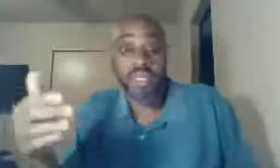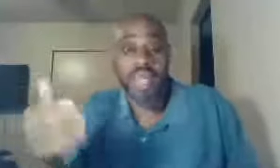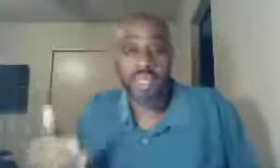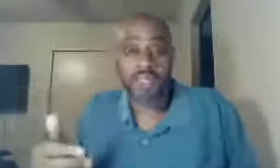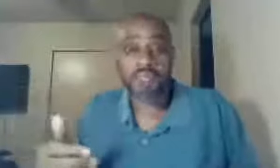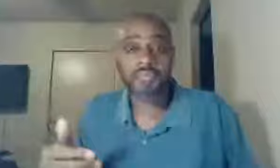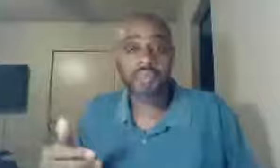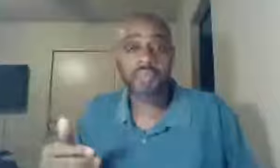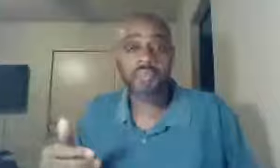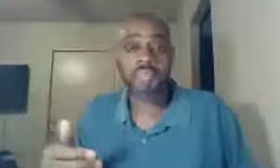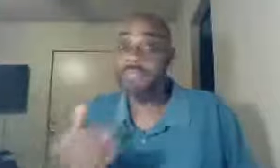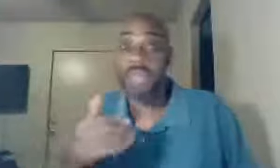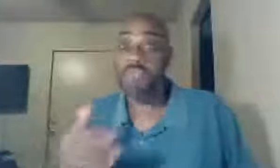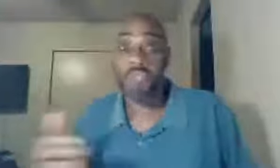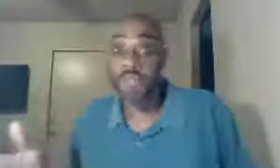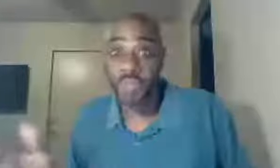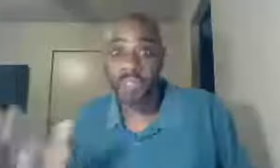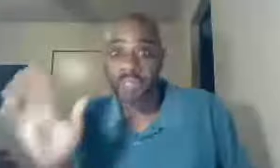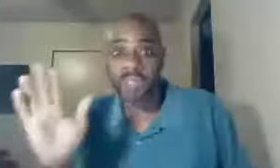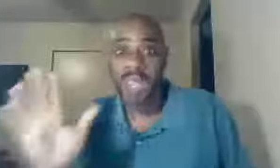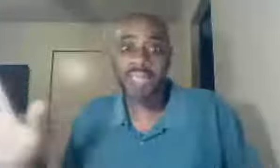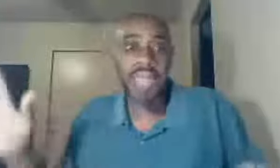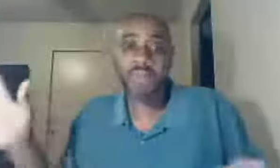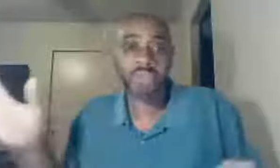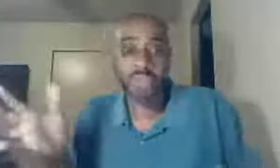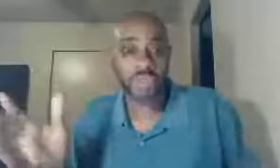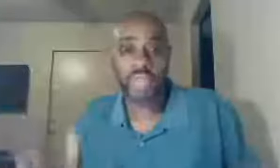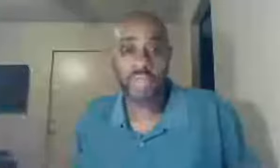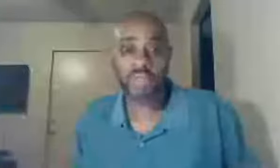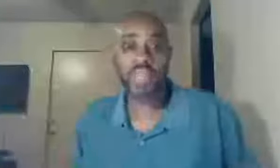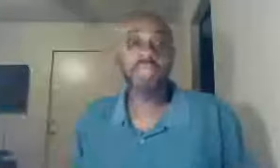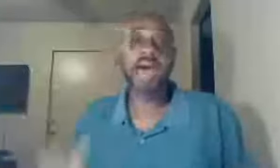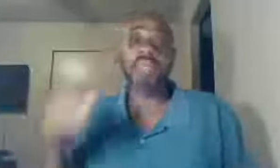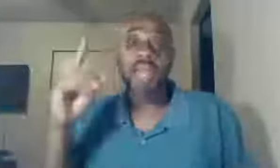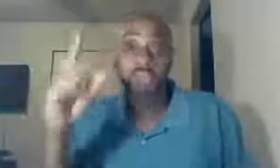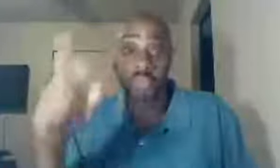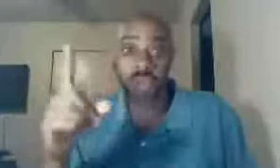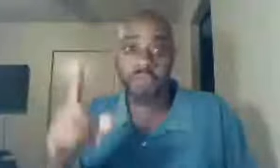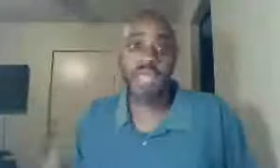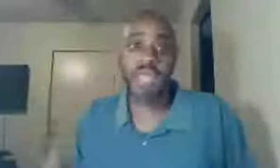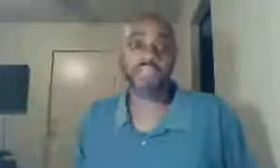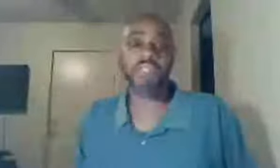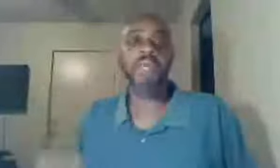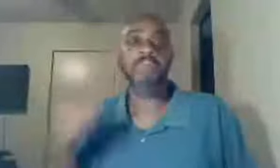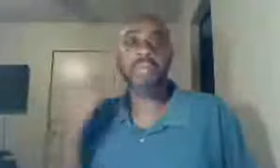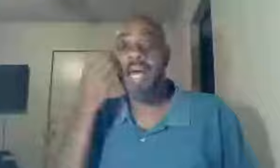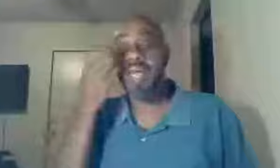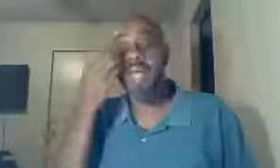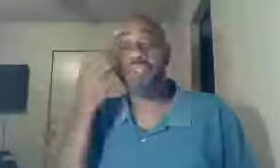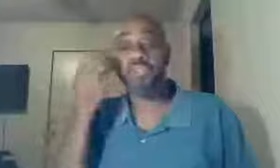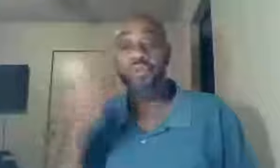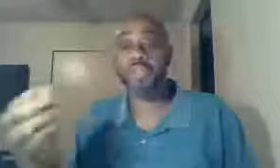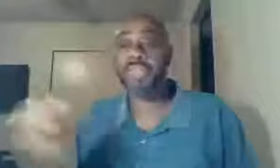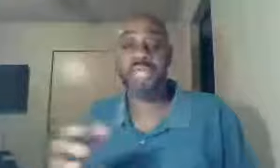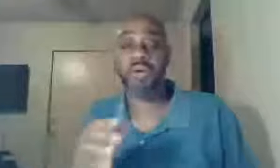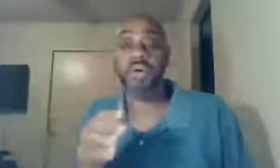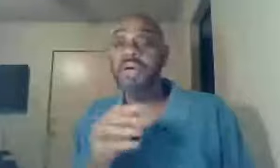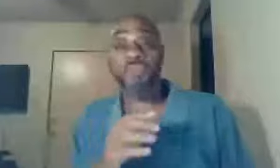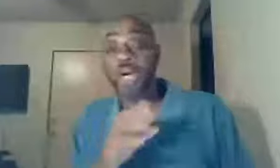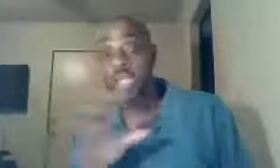days, sometimes used to be a week, but now they're down to two or three days, now down to one service actually, but it got down to two or three days, for a good